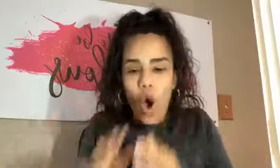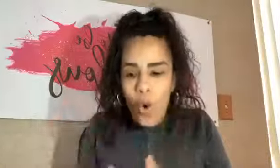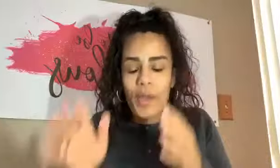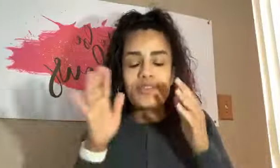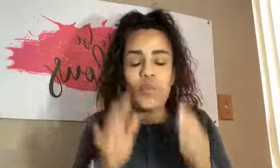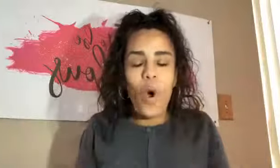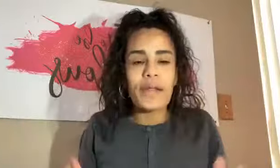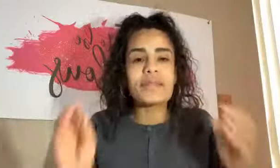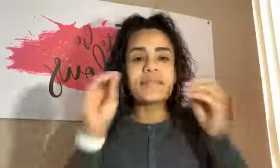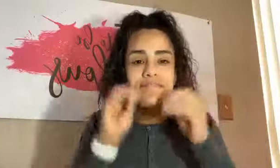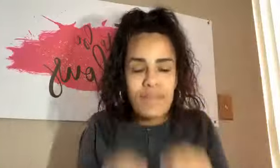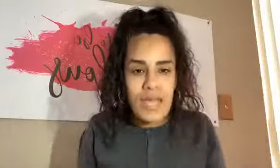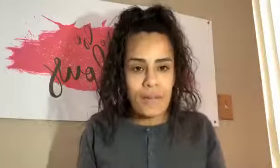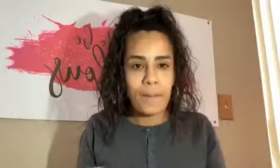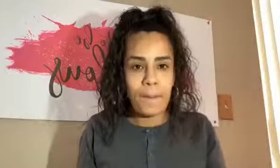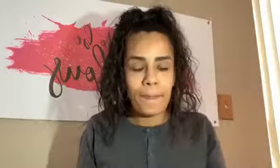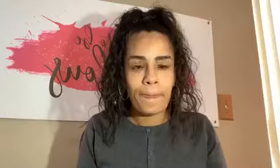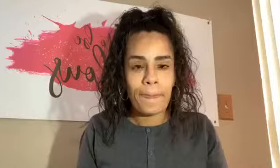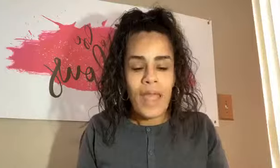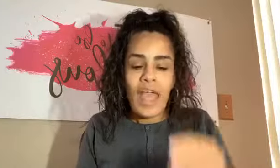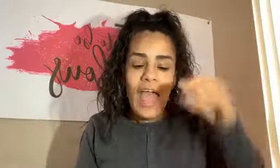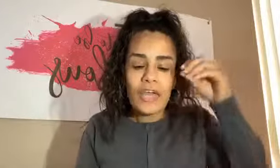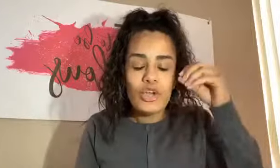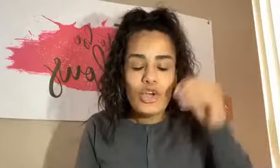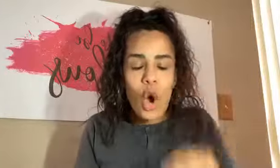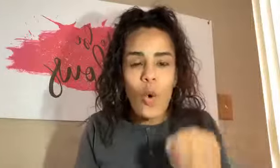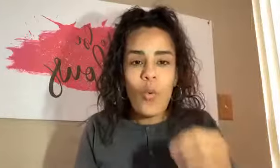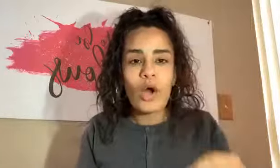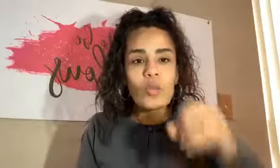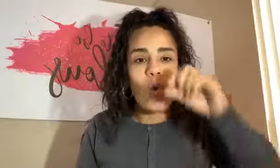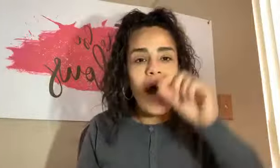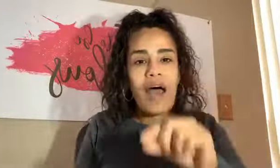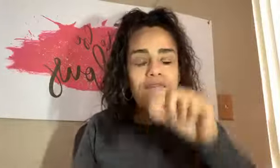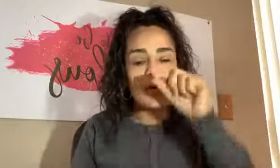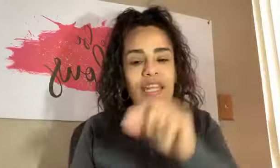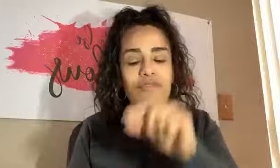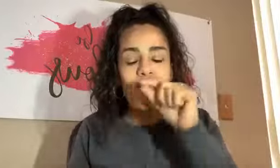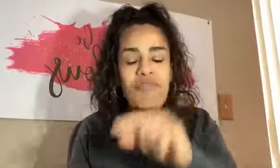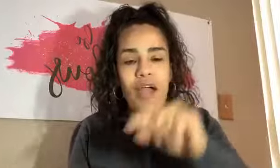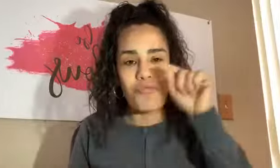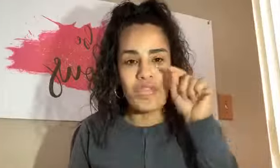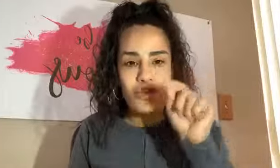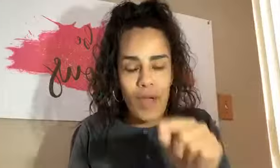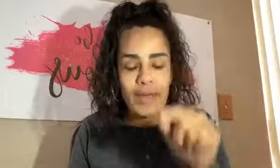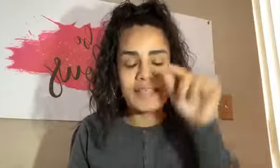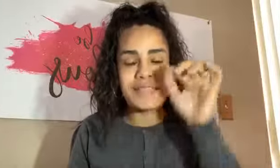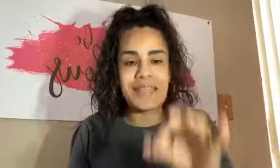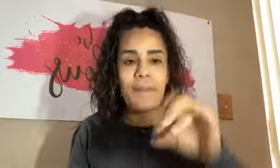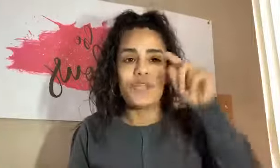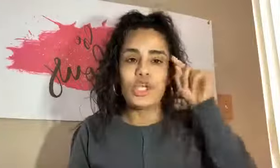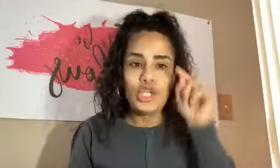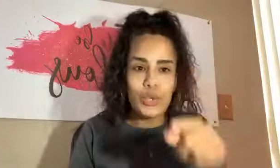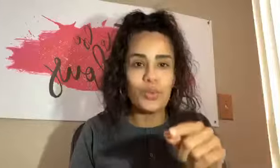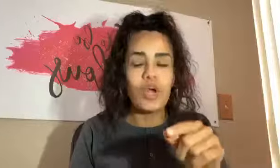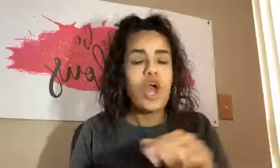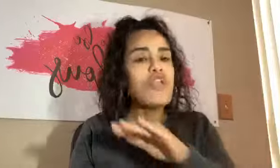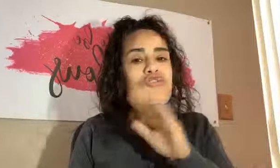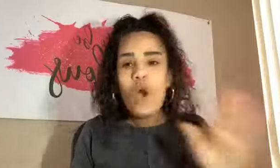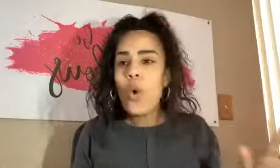always wanted to be. And no one will ever live with that regret except you. No